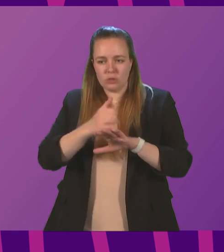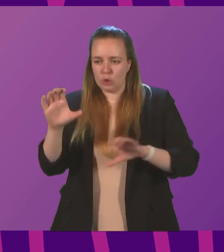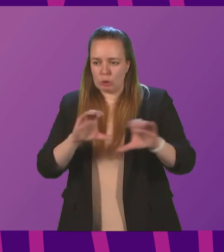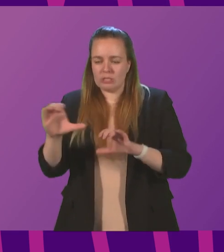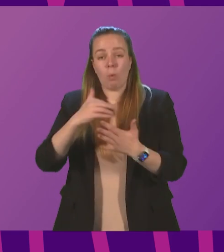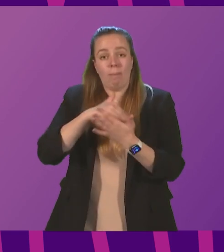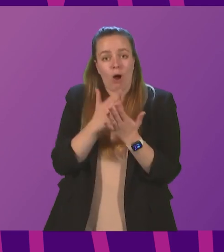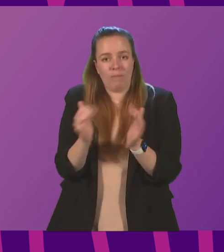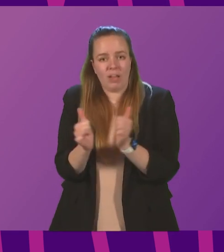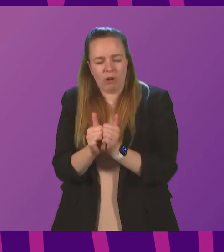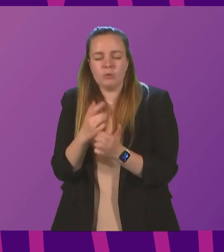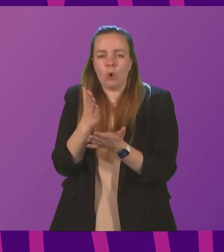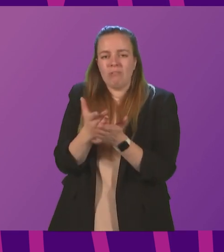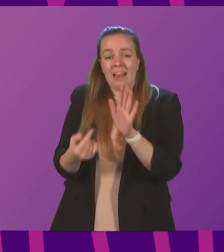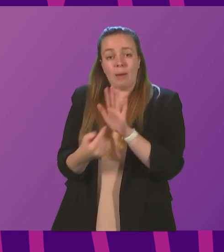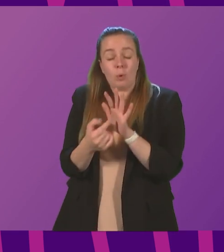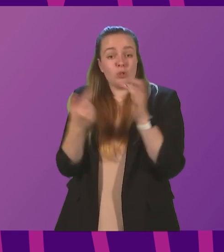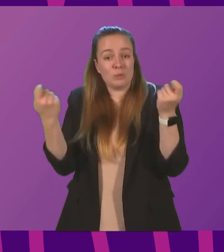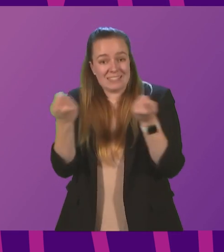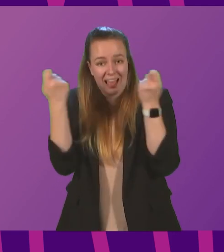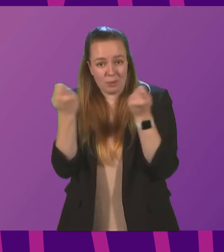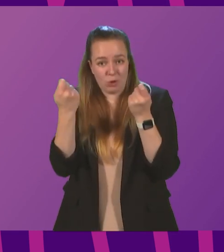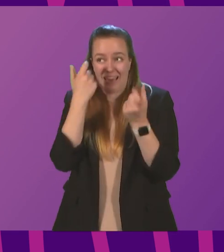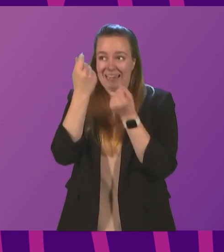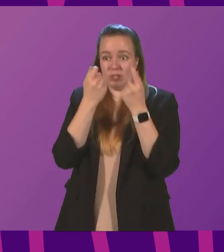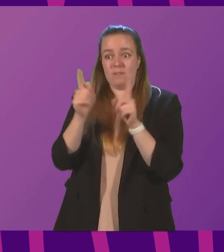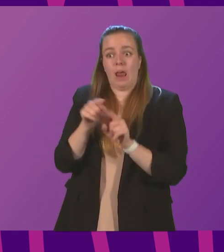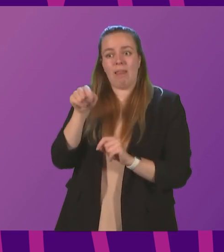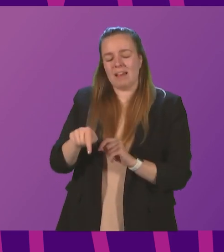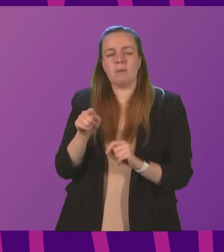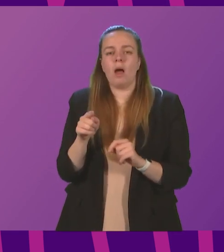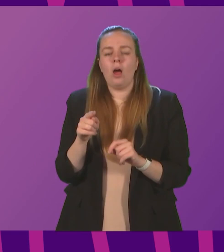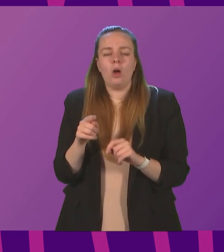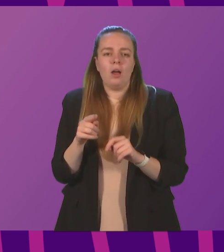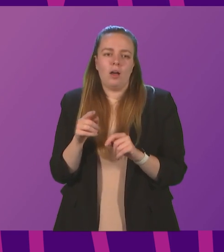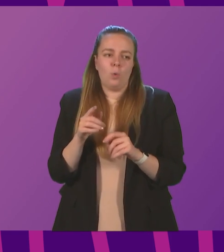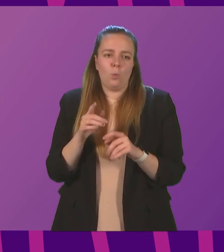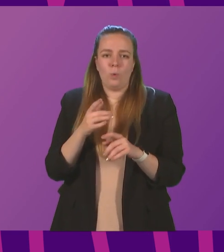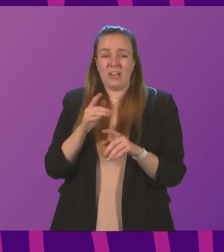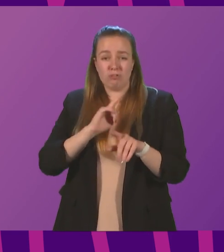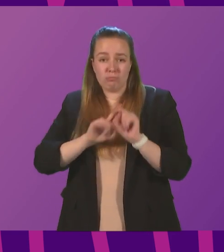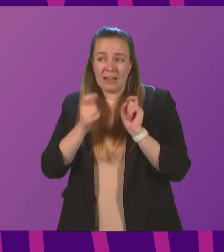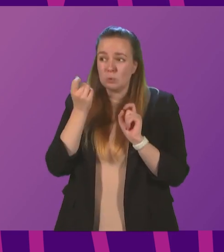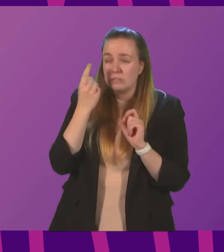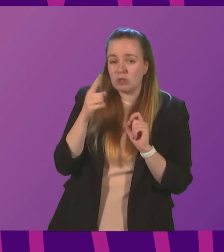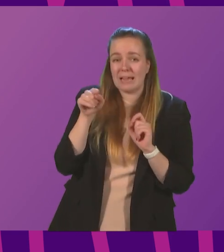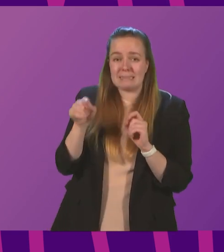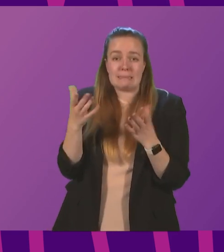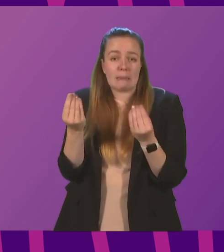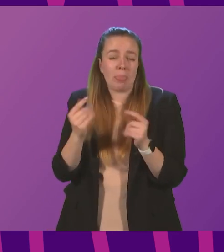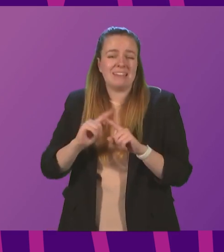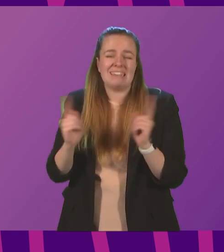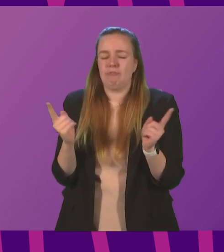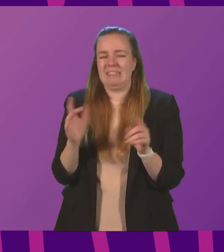so it's really important to celebrate initiatives like this but I don't think we do anybody any favours if we try to suggest it is something